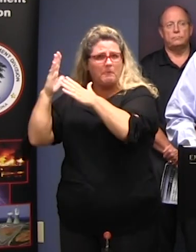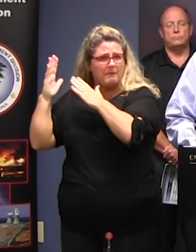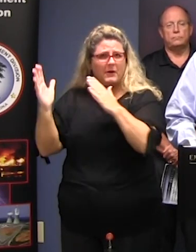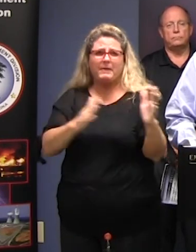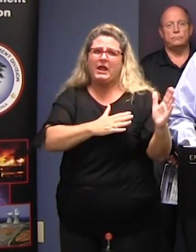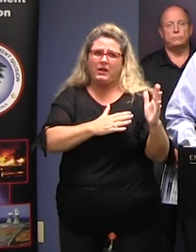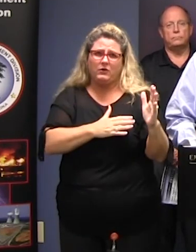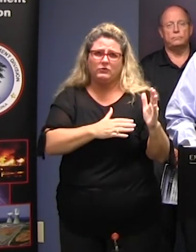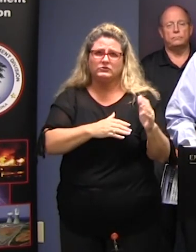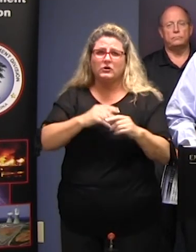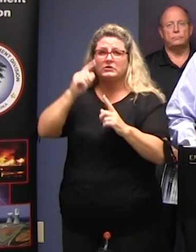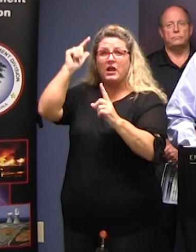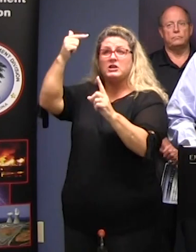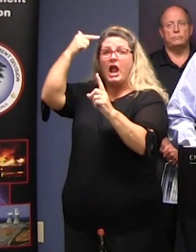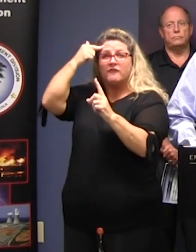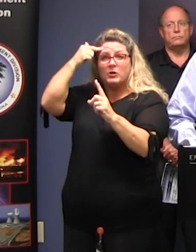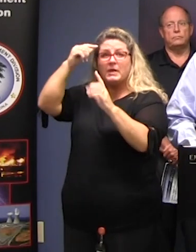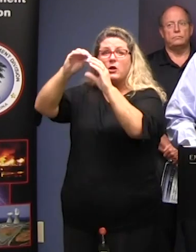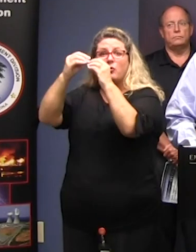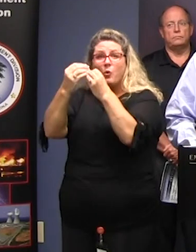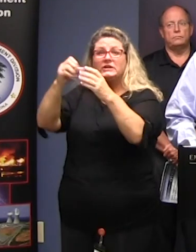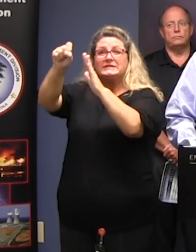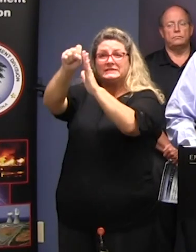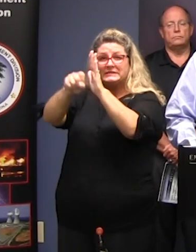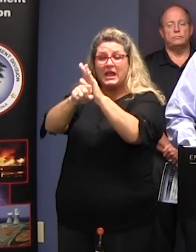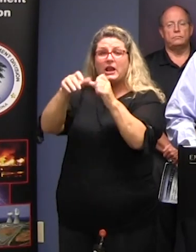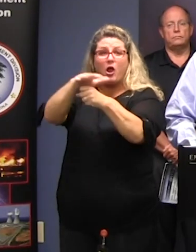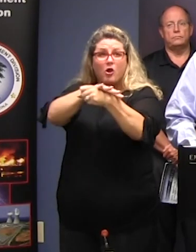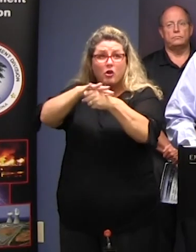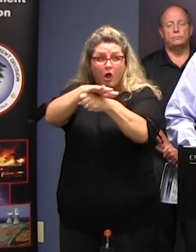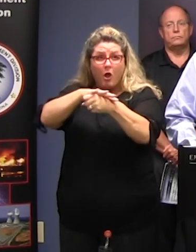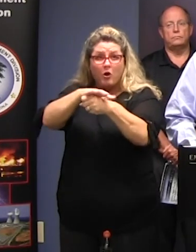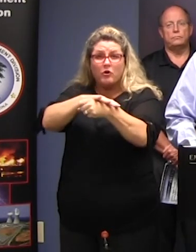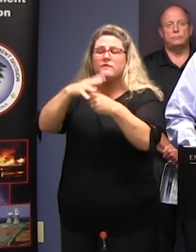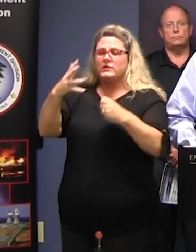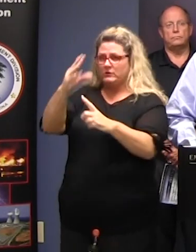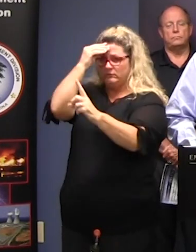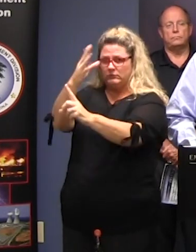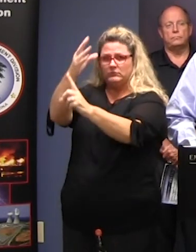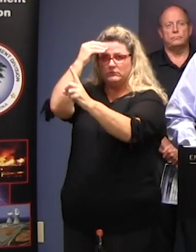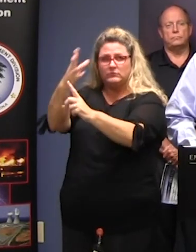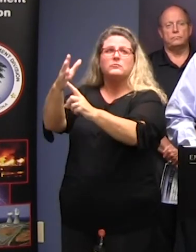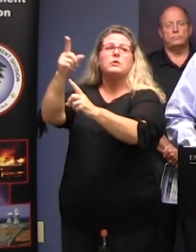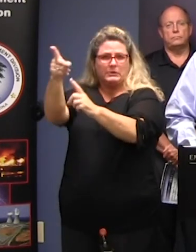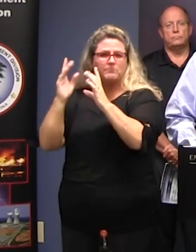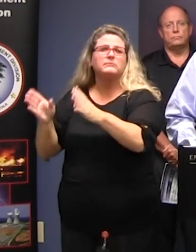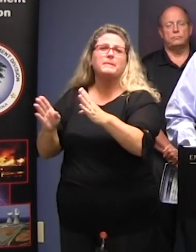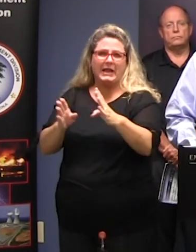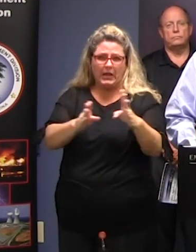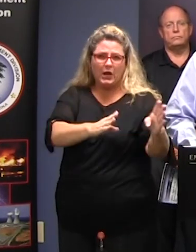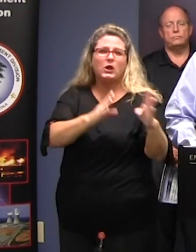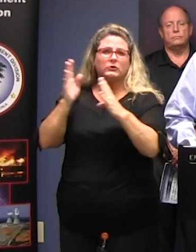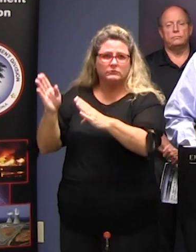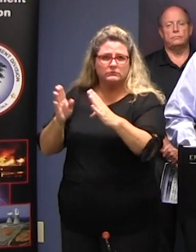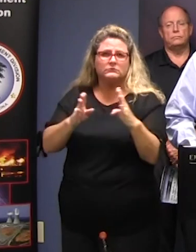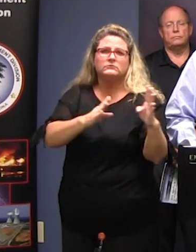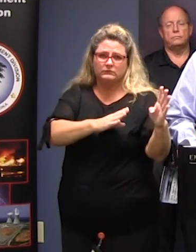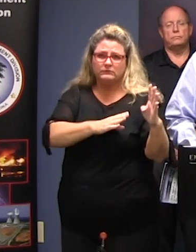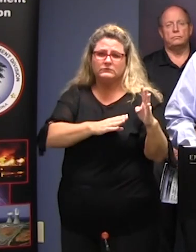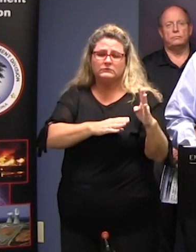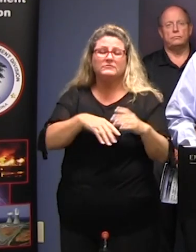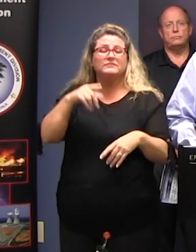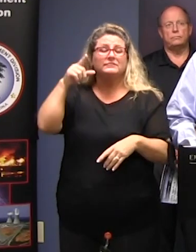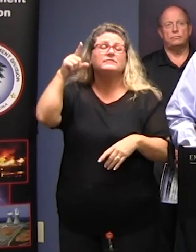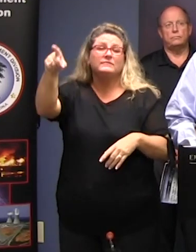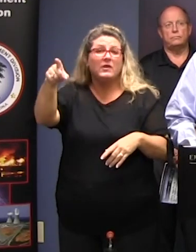Organizations state and local are prepared or preparing now Of fault for the worst